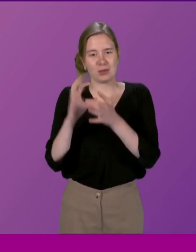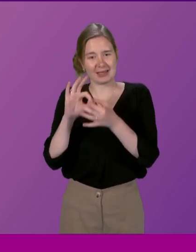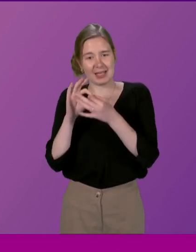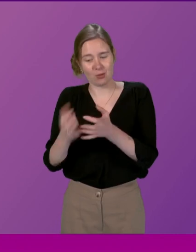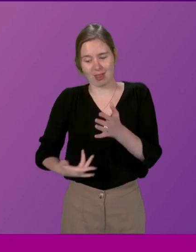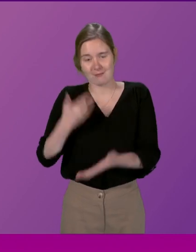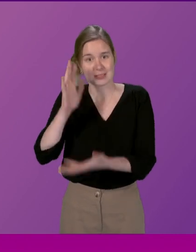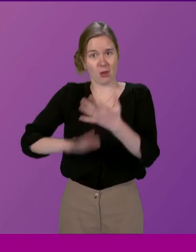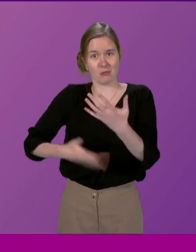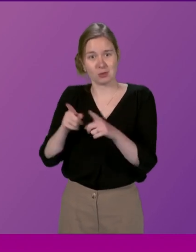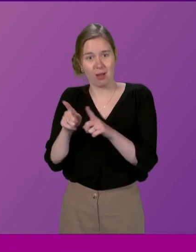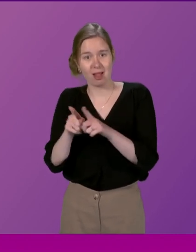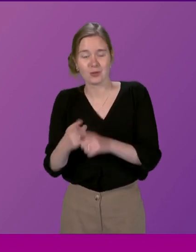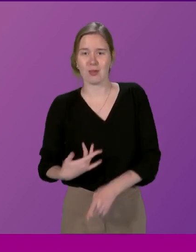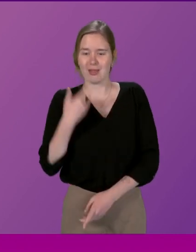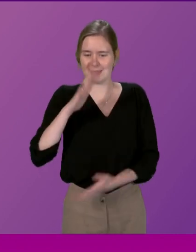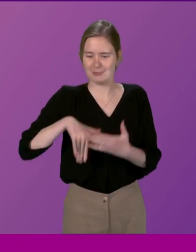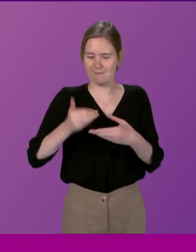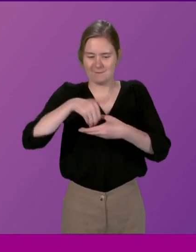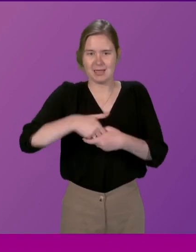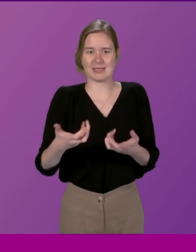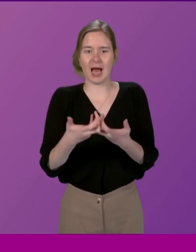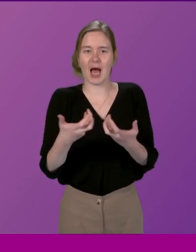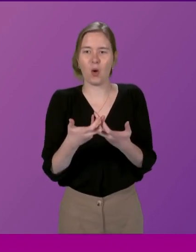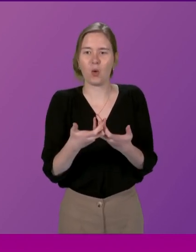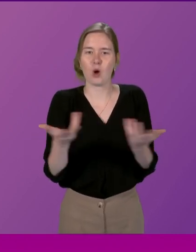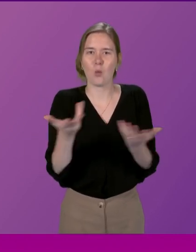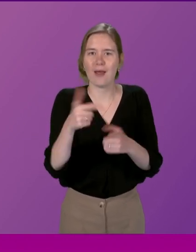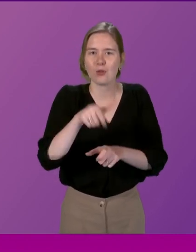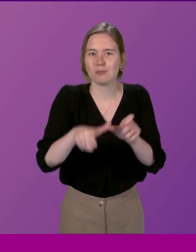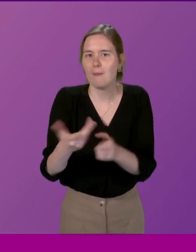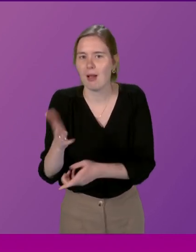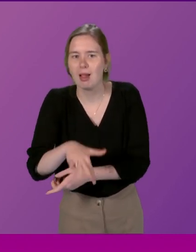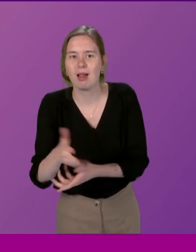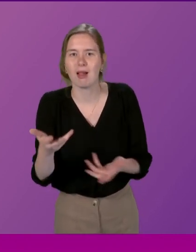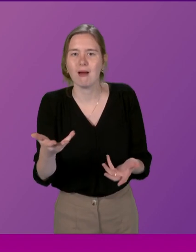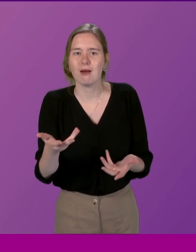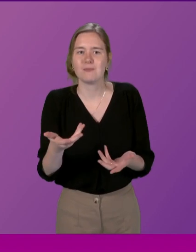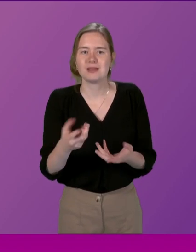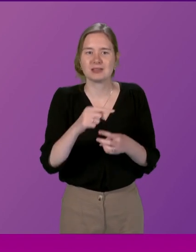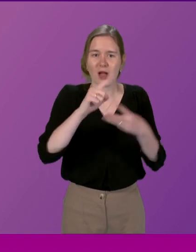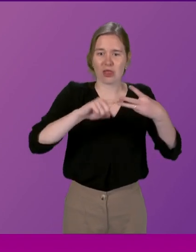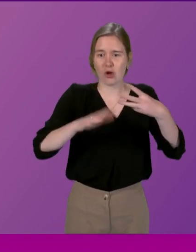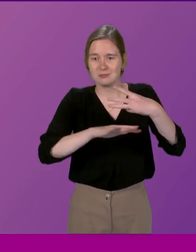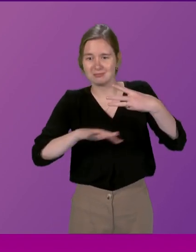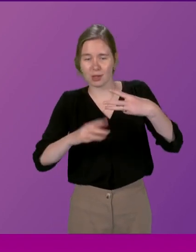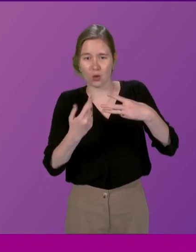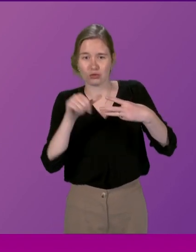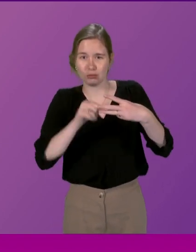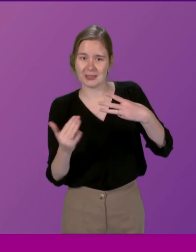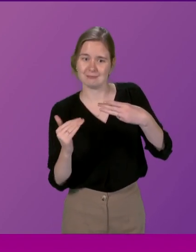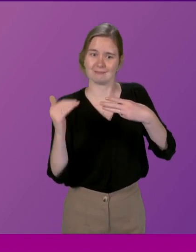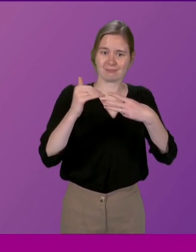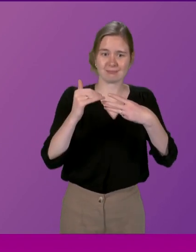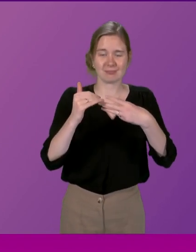with the lived experience. Where does lived experience fit in with people's panels and citizens' juries? Is that a third layer? Minister.